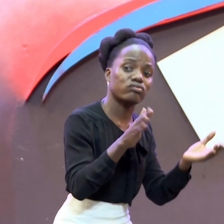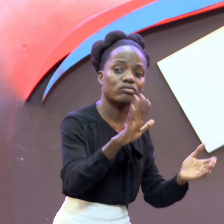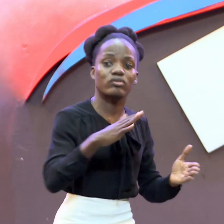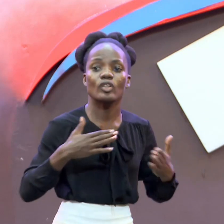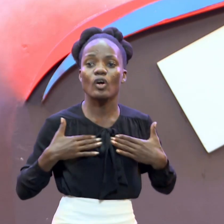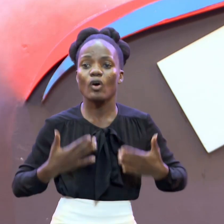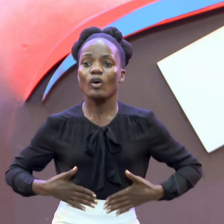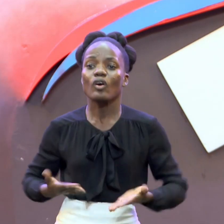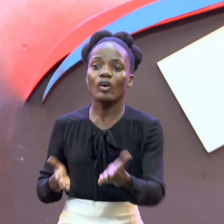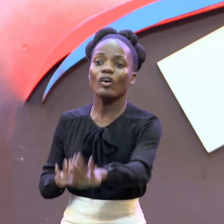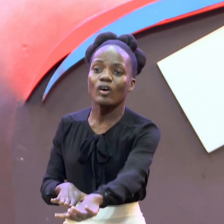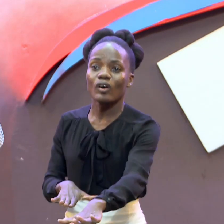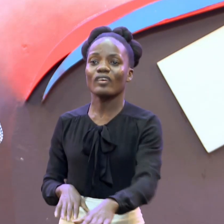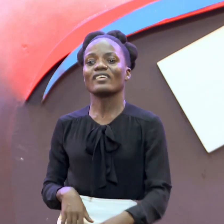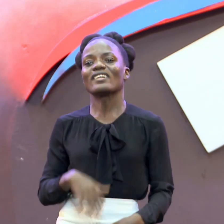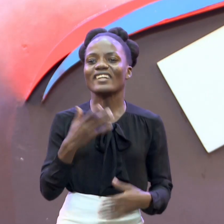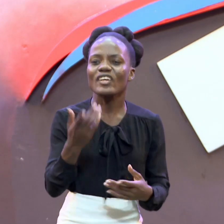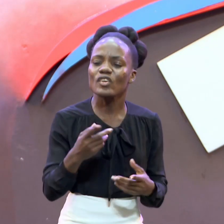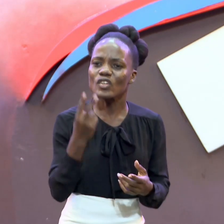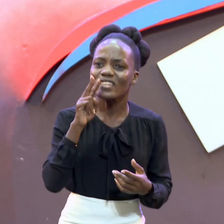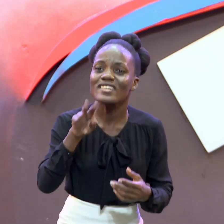You To That Village Of Yours In